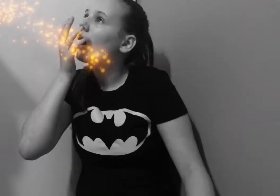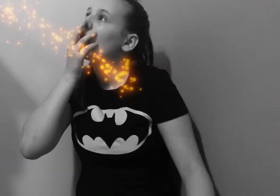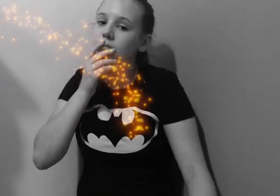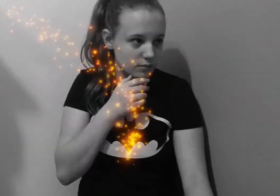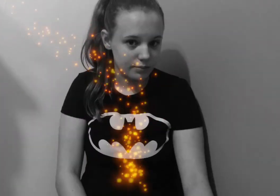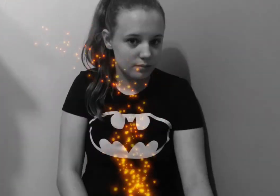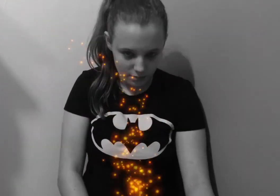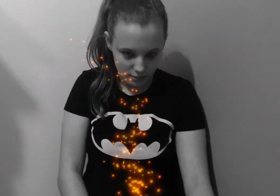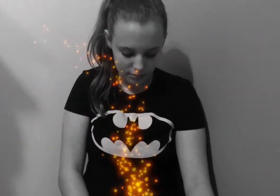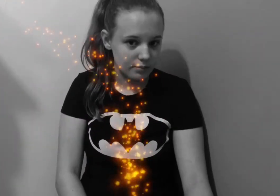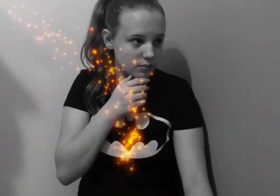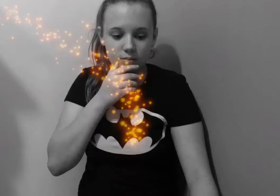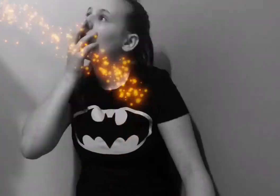me back to life